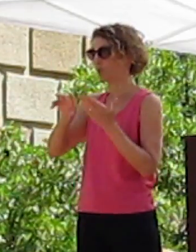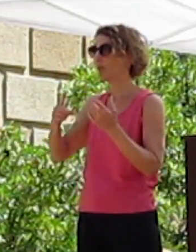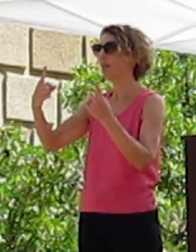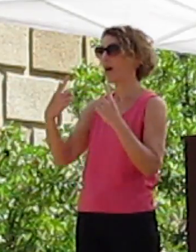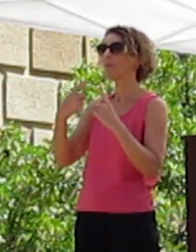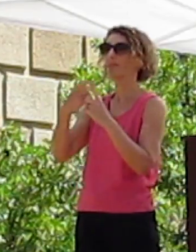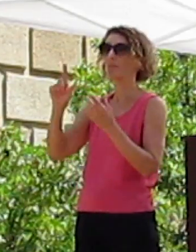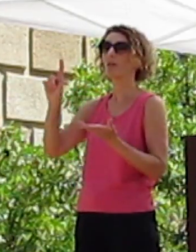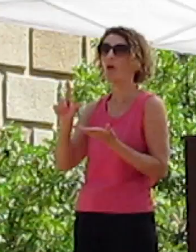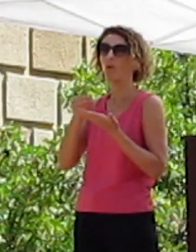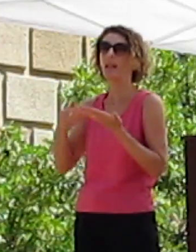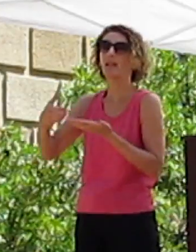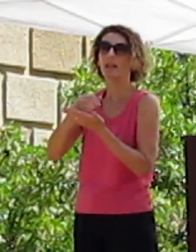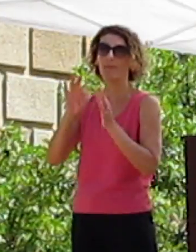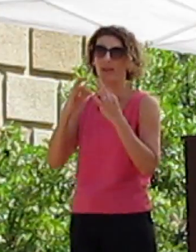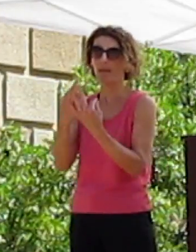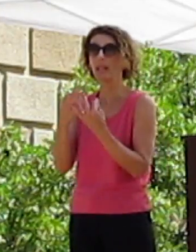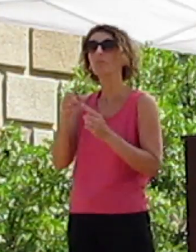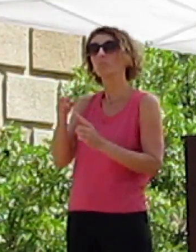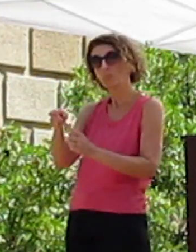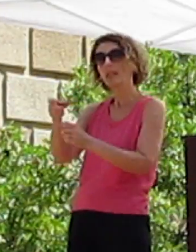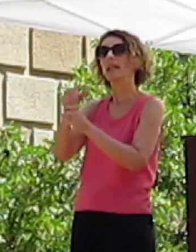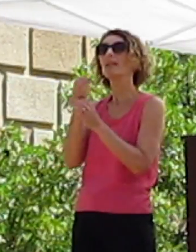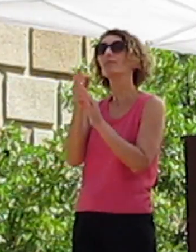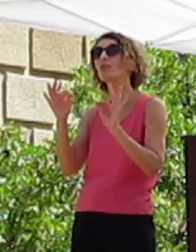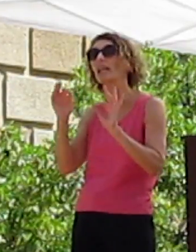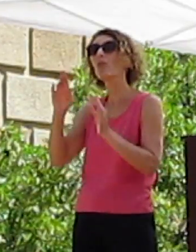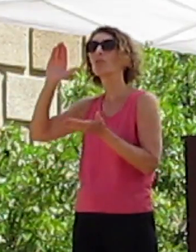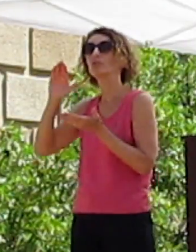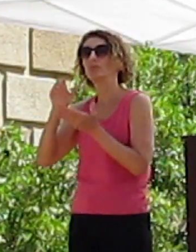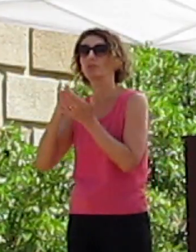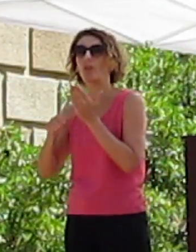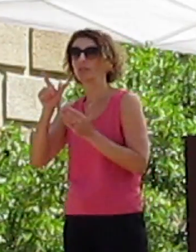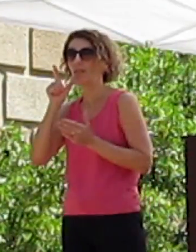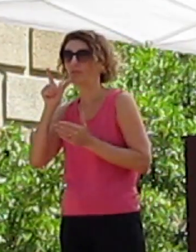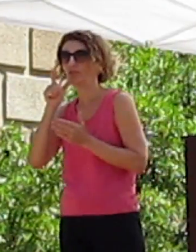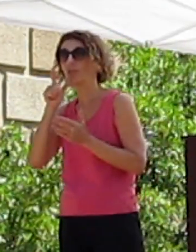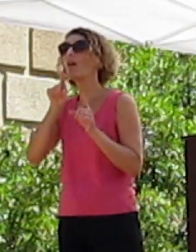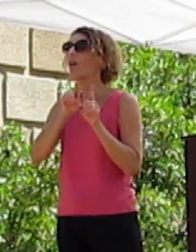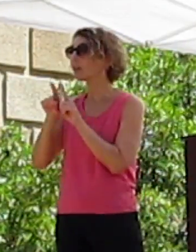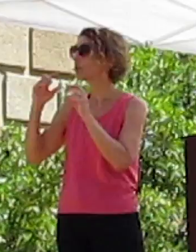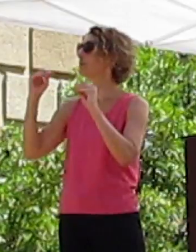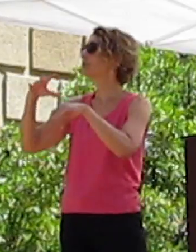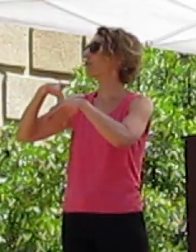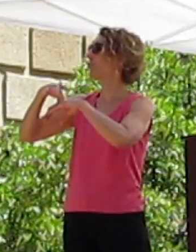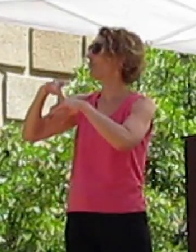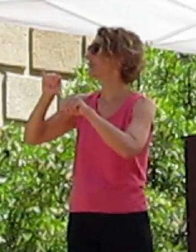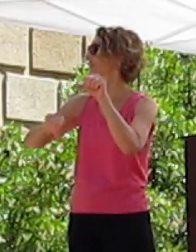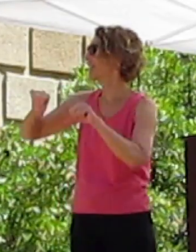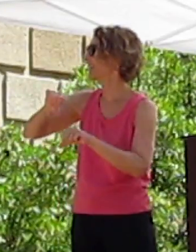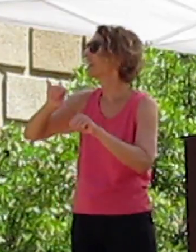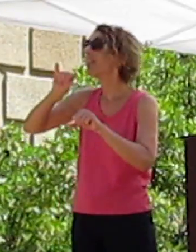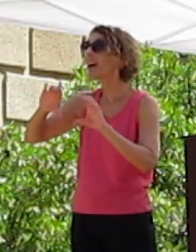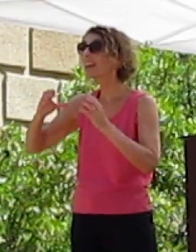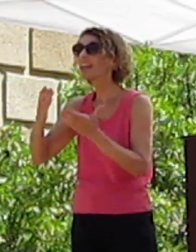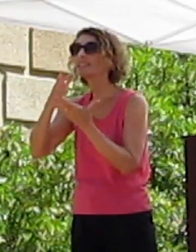families and get a free or reduced lunch. I also teach earth science, which is the class where some of the